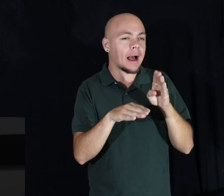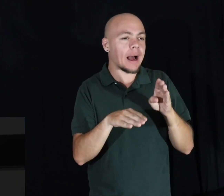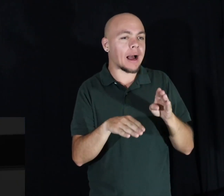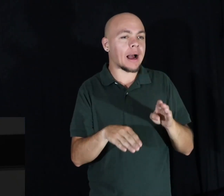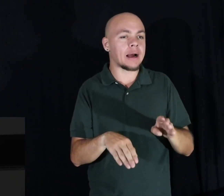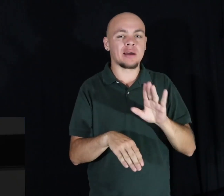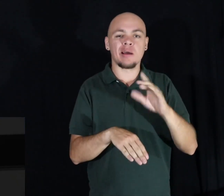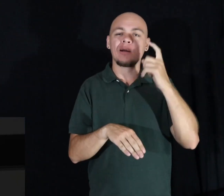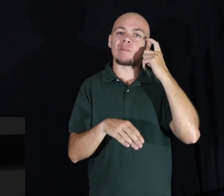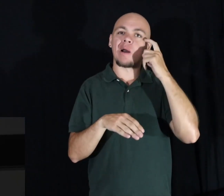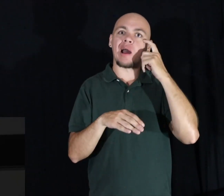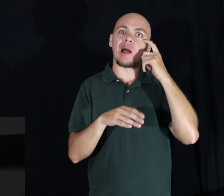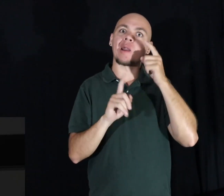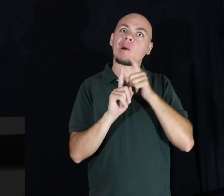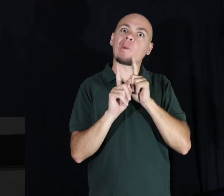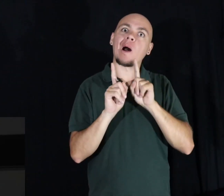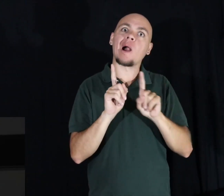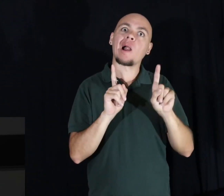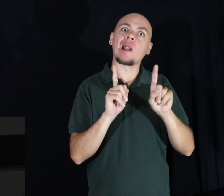your brain begins to wander.